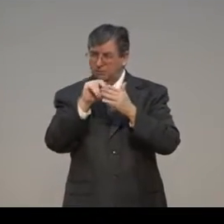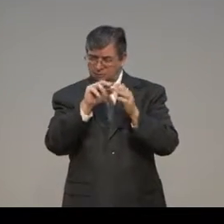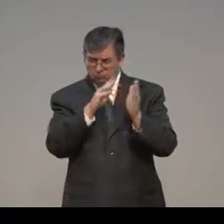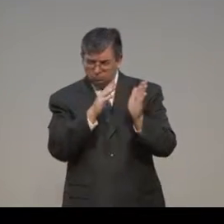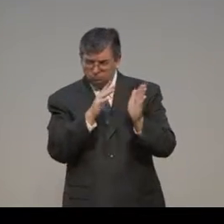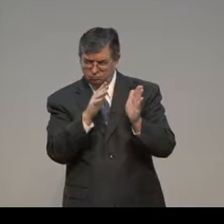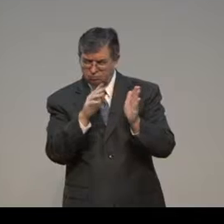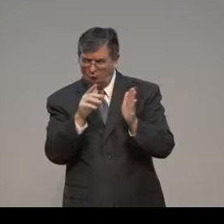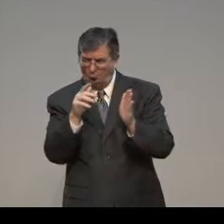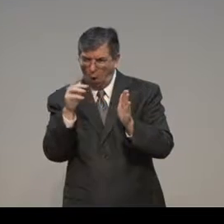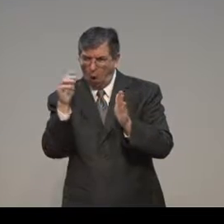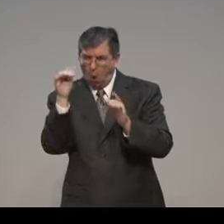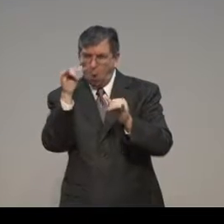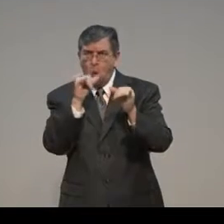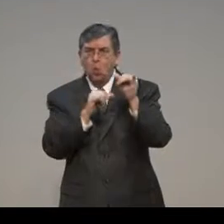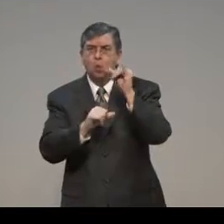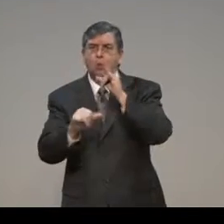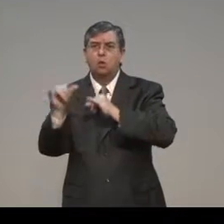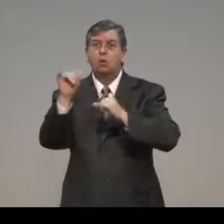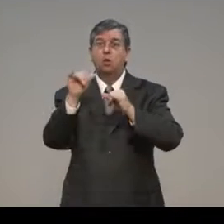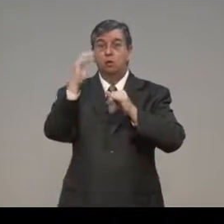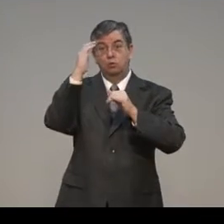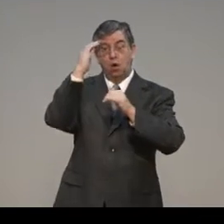1, 2, 3, and so on through the scripture?